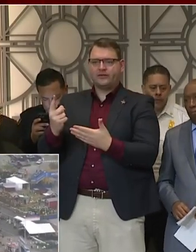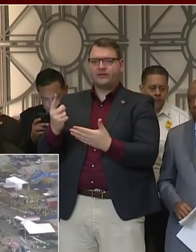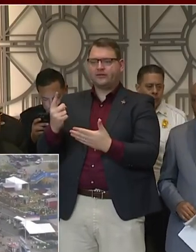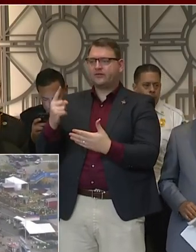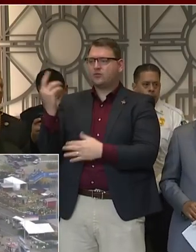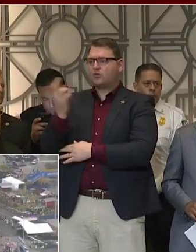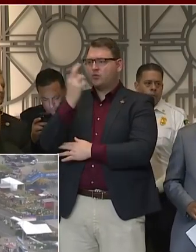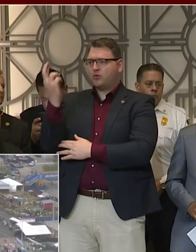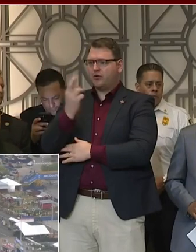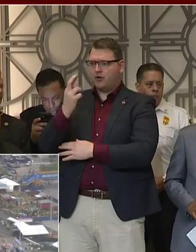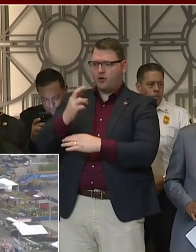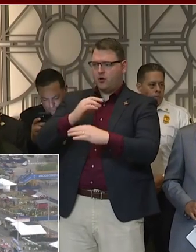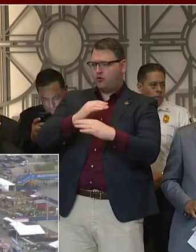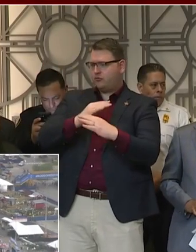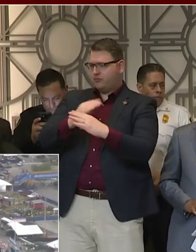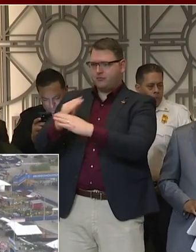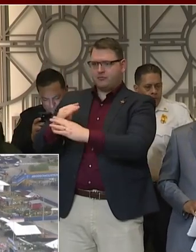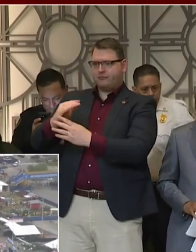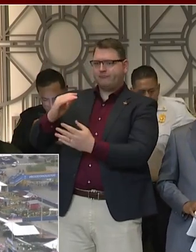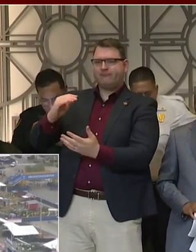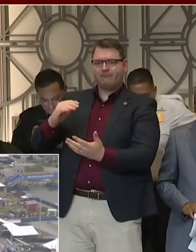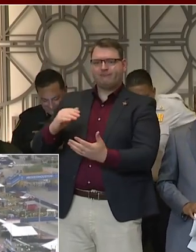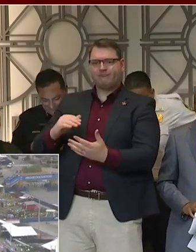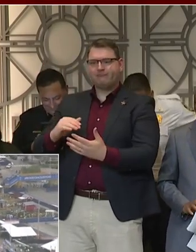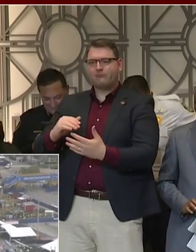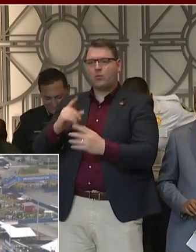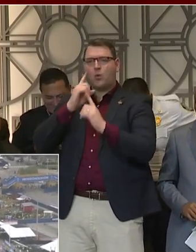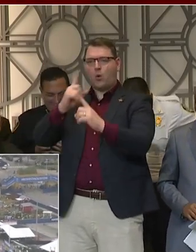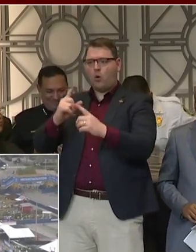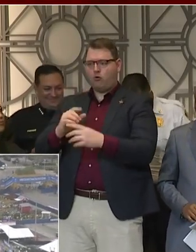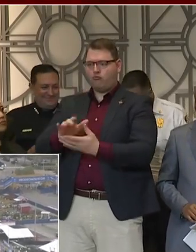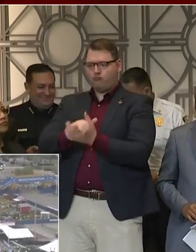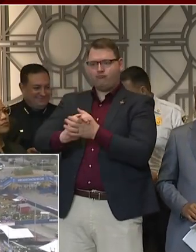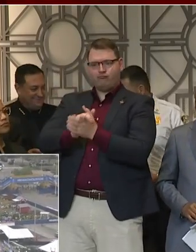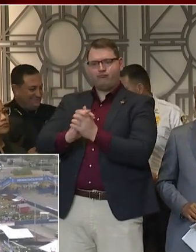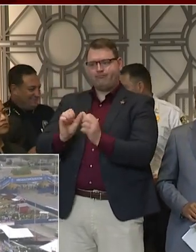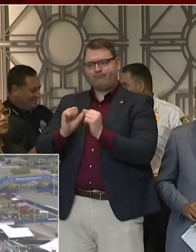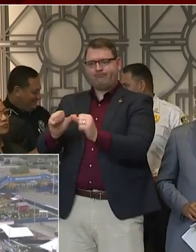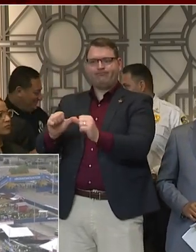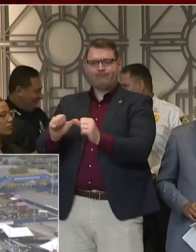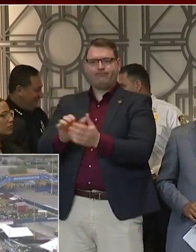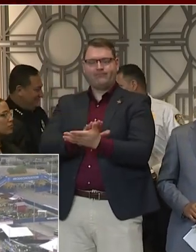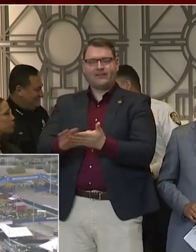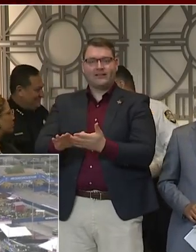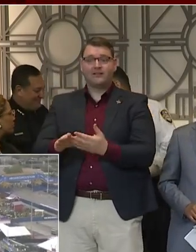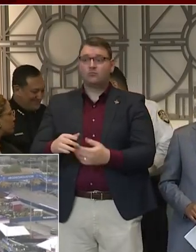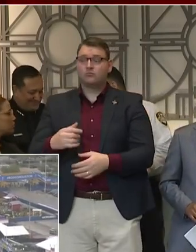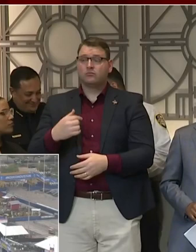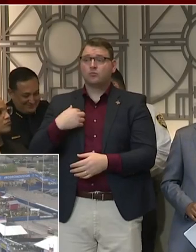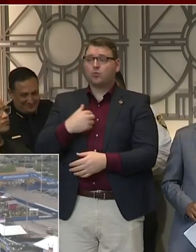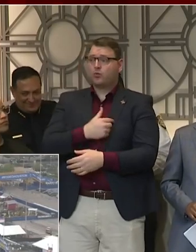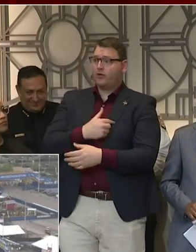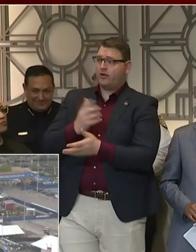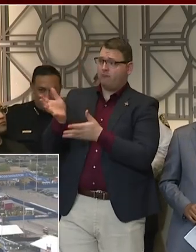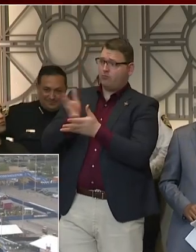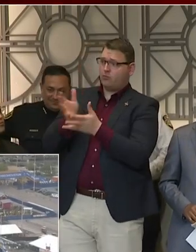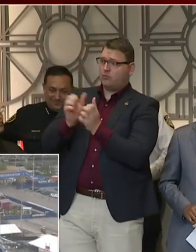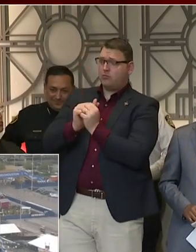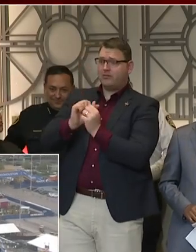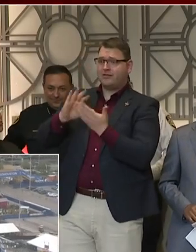and county health departments over the past week and really operating under their guidance. With the evidence of community spread,